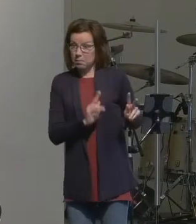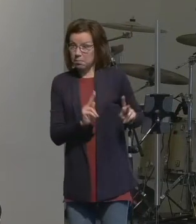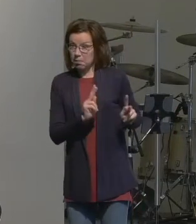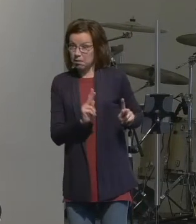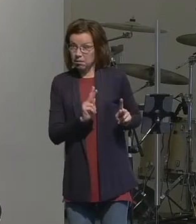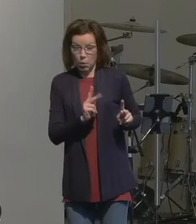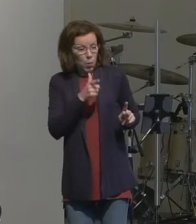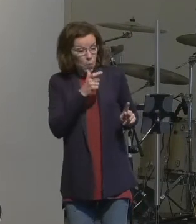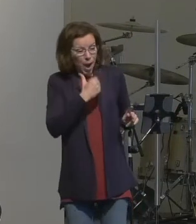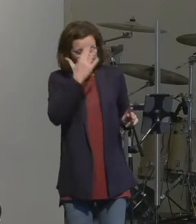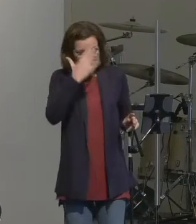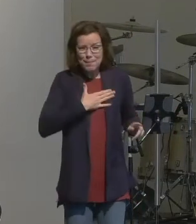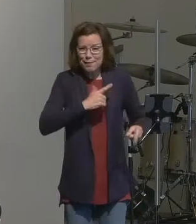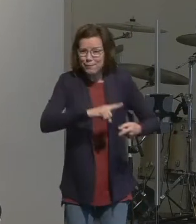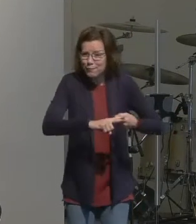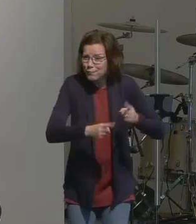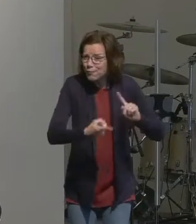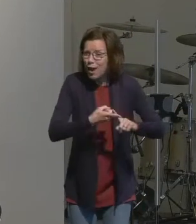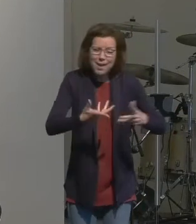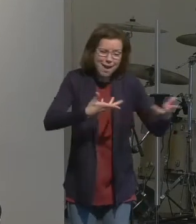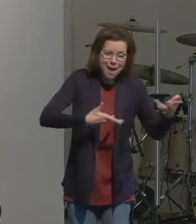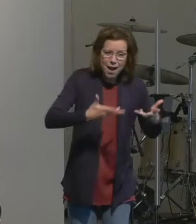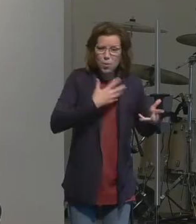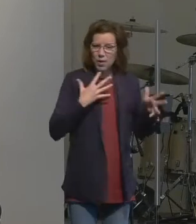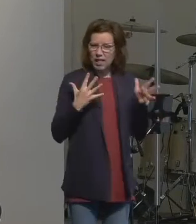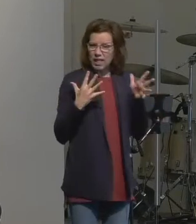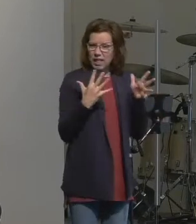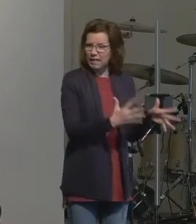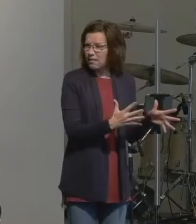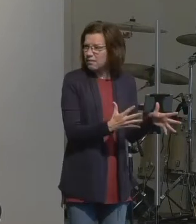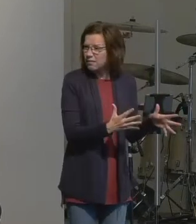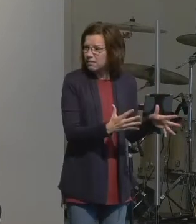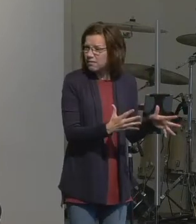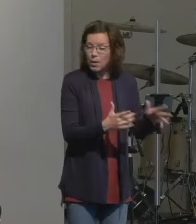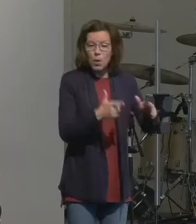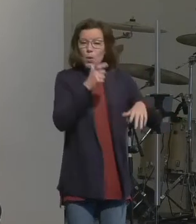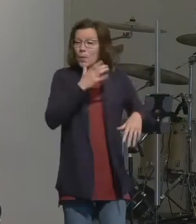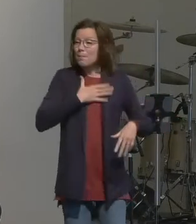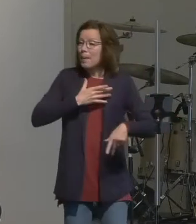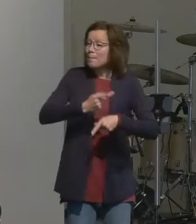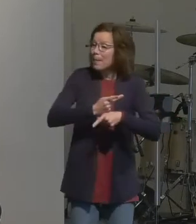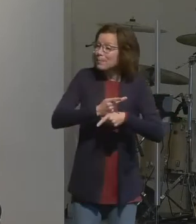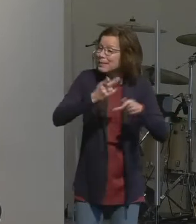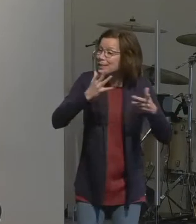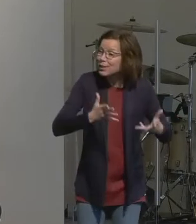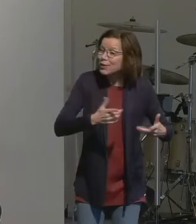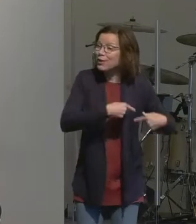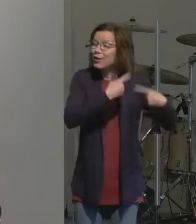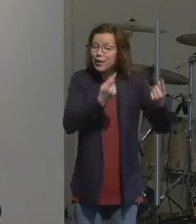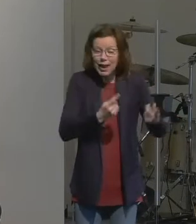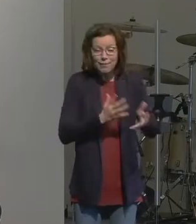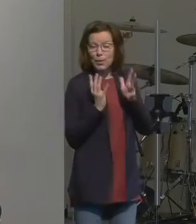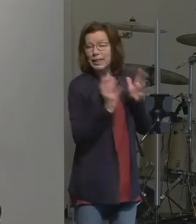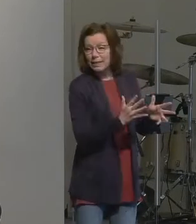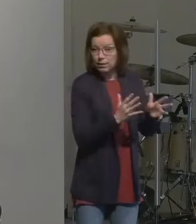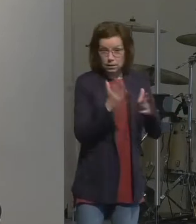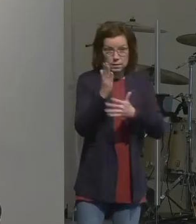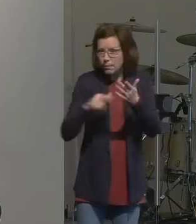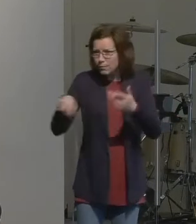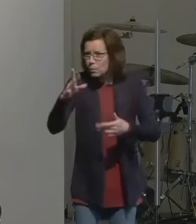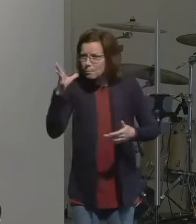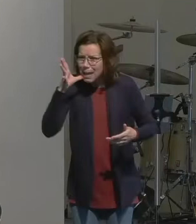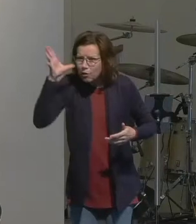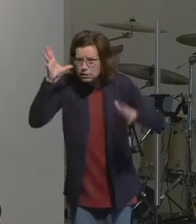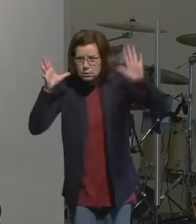The people you've made friends with, you're going to leave them. The people that babysit your kids, you're going to leave them. How many of you parents in the room?